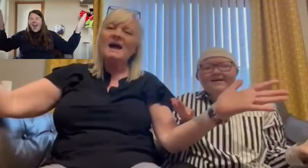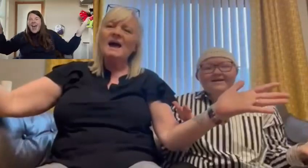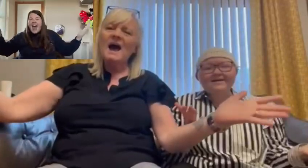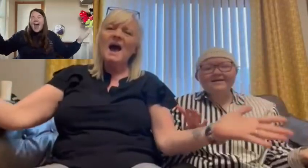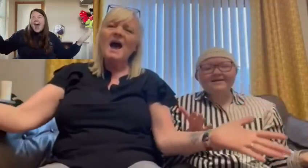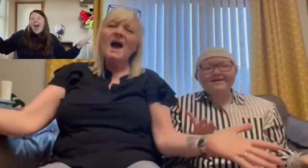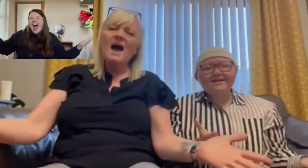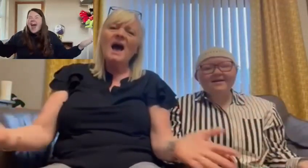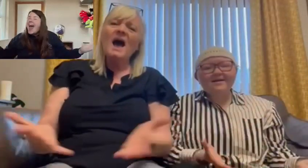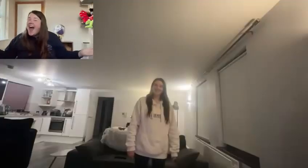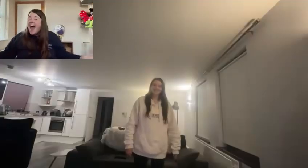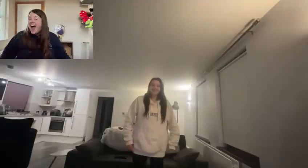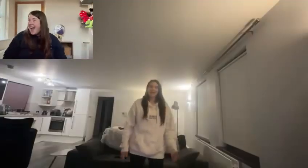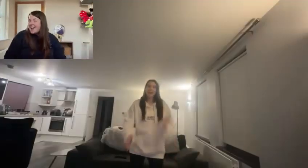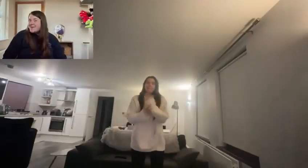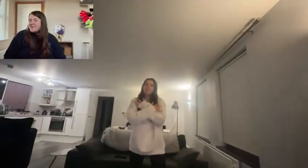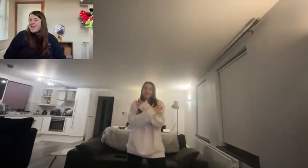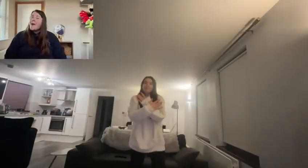sky.